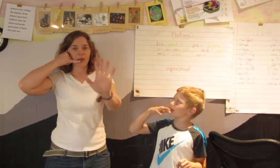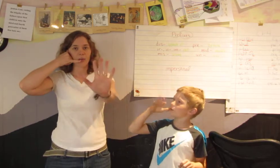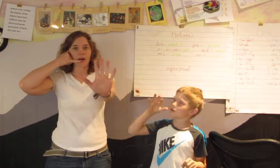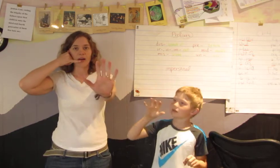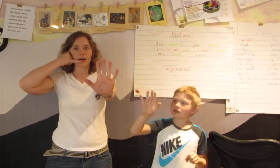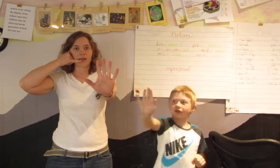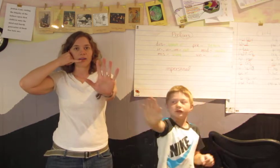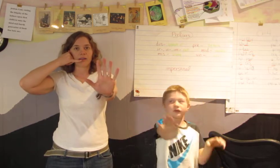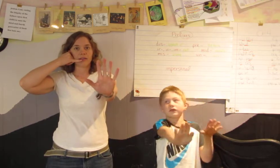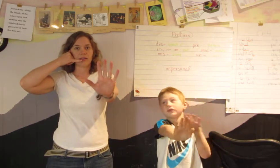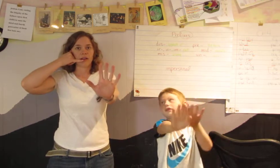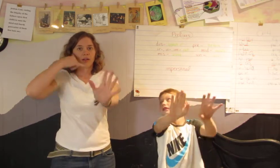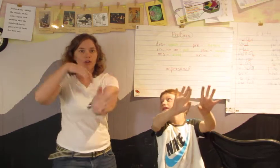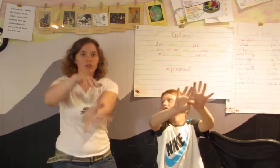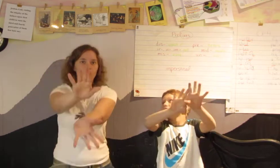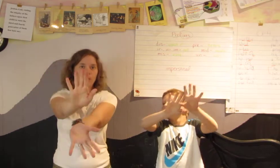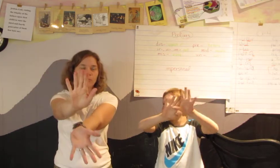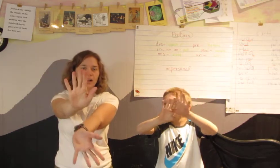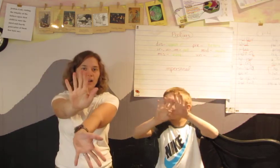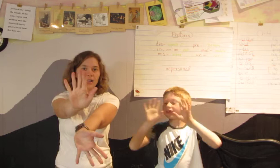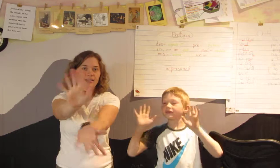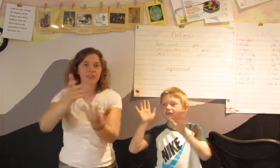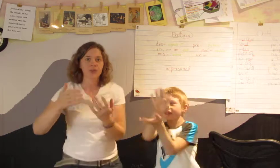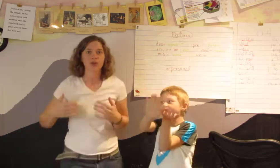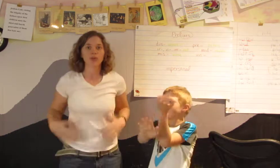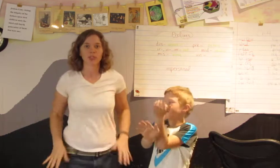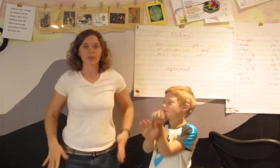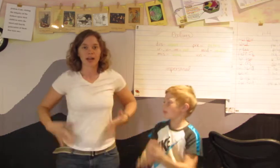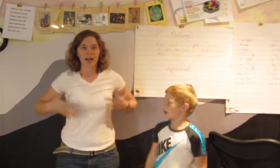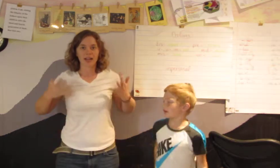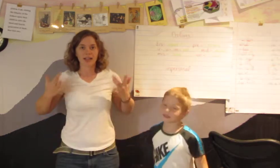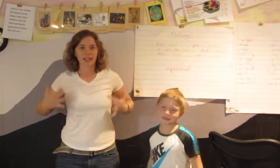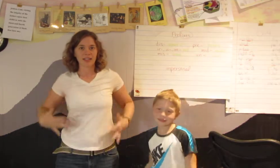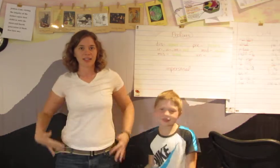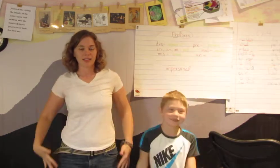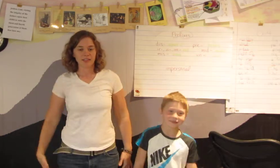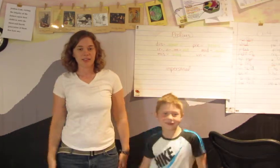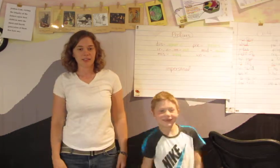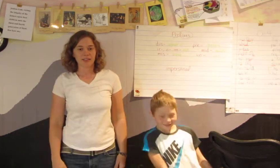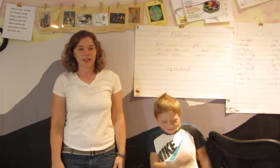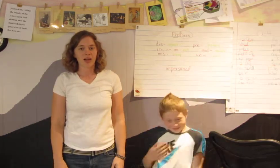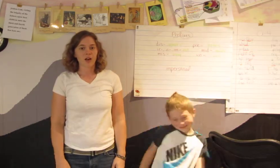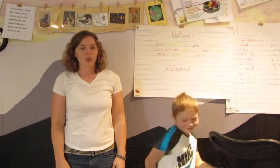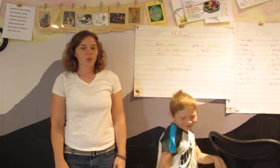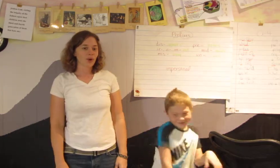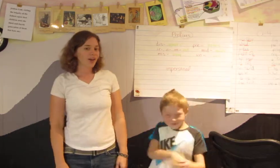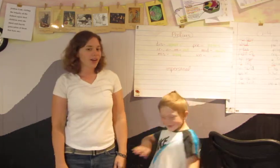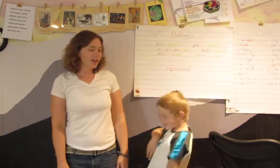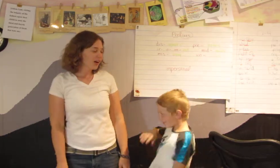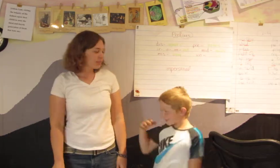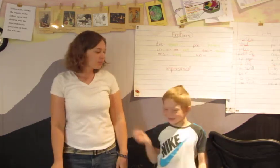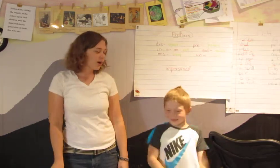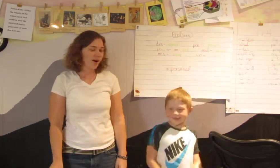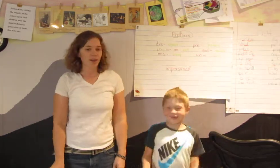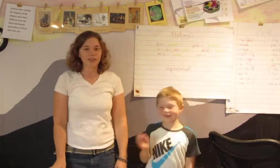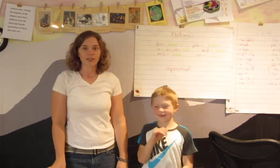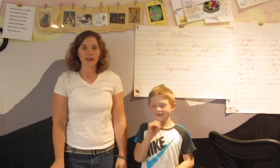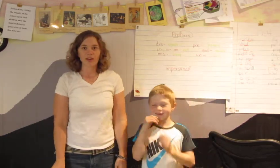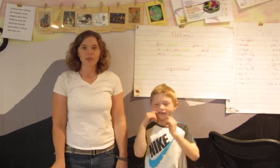wall chloroplasts and Golgi bodies what are some parts of a